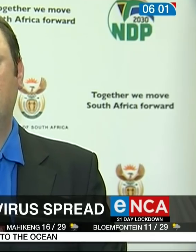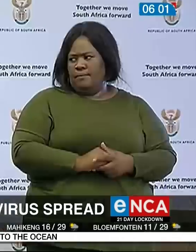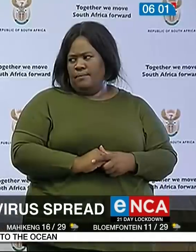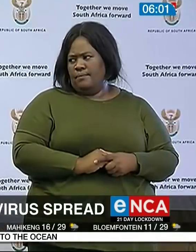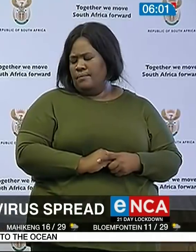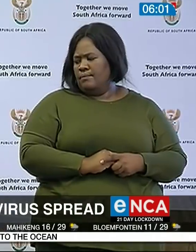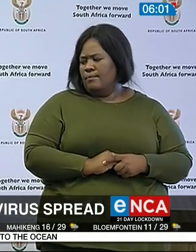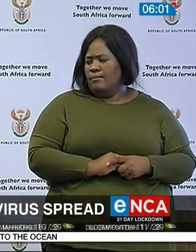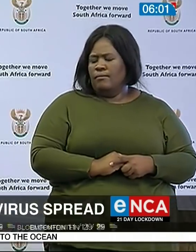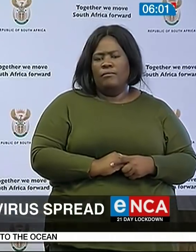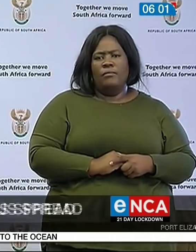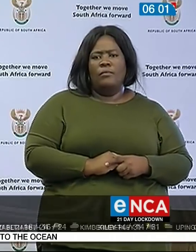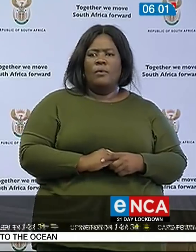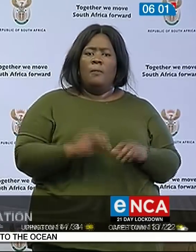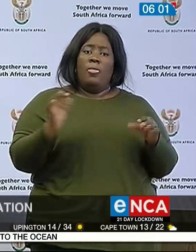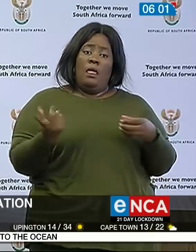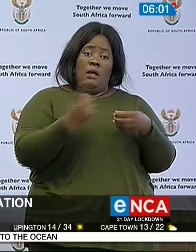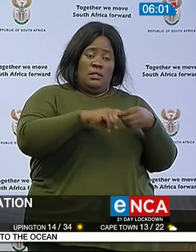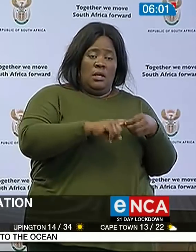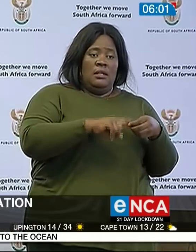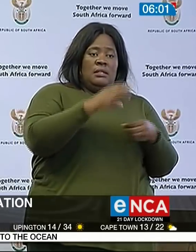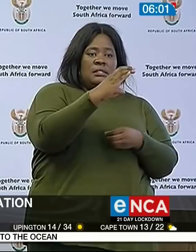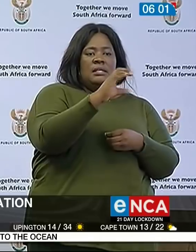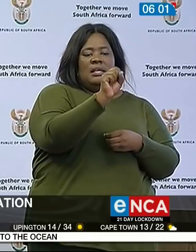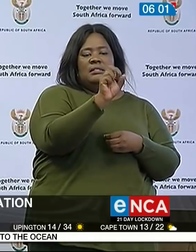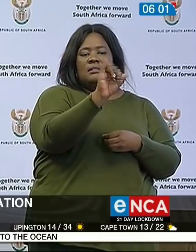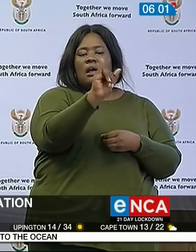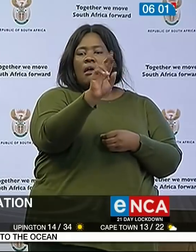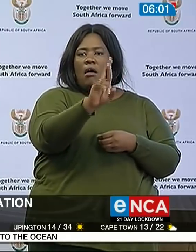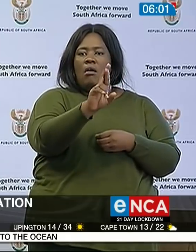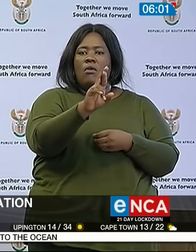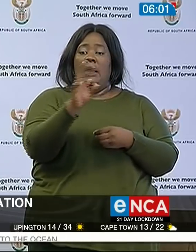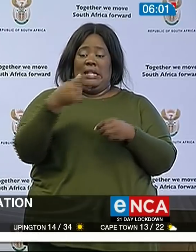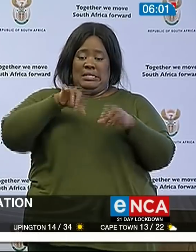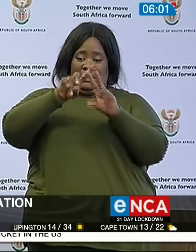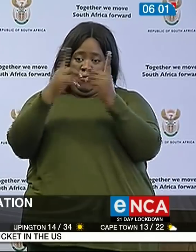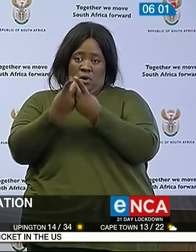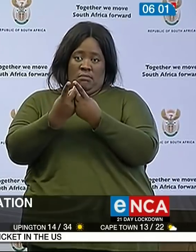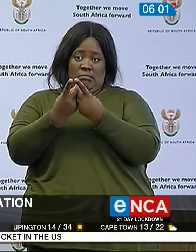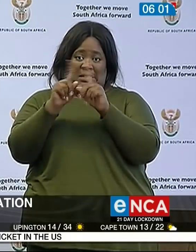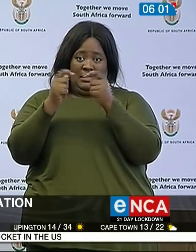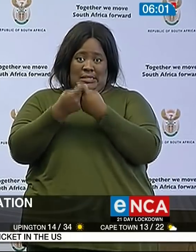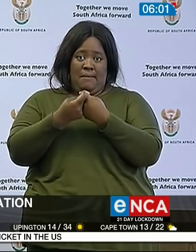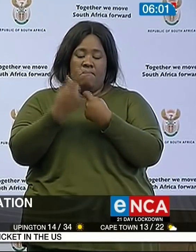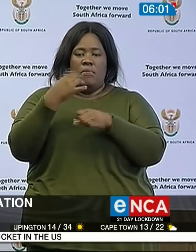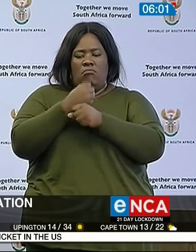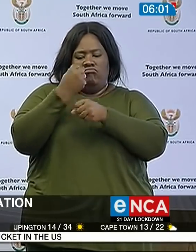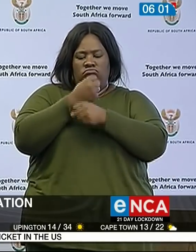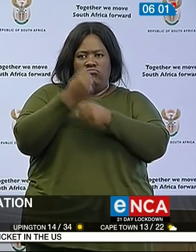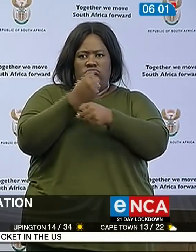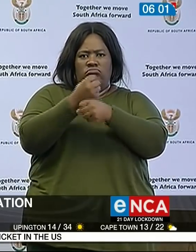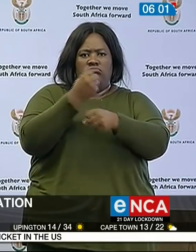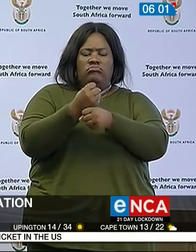decisions. A joint CSIR and Department of Health team are hard at work creating a range of data warehouses,